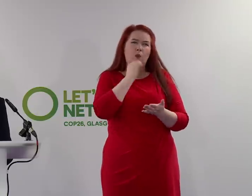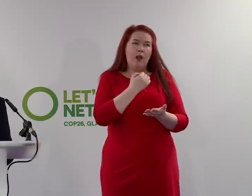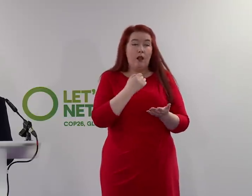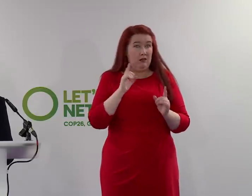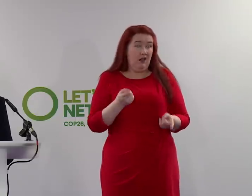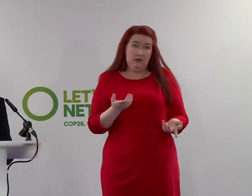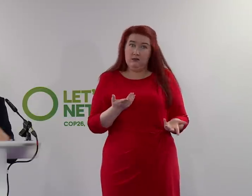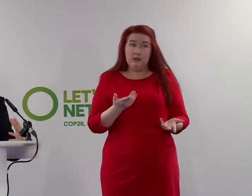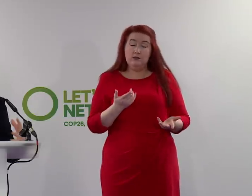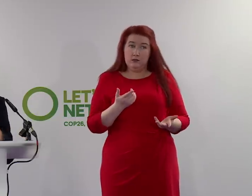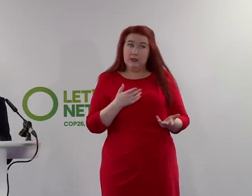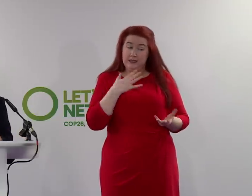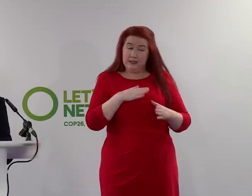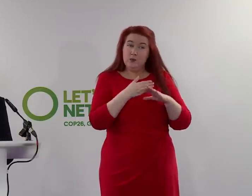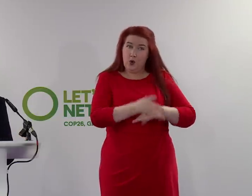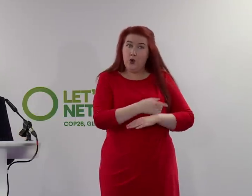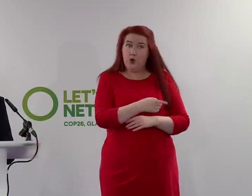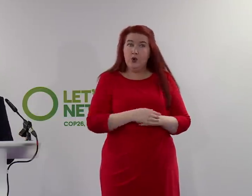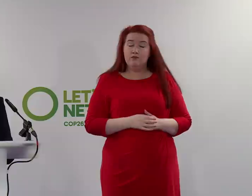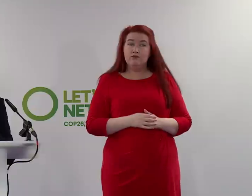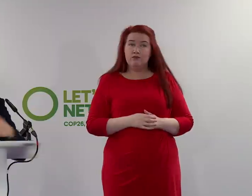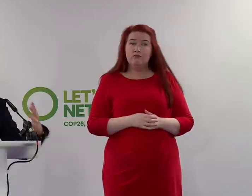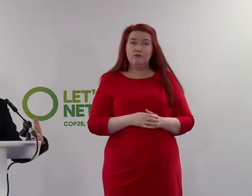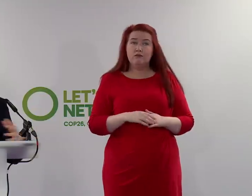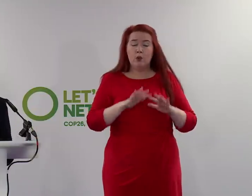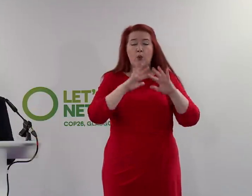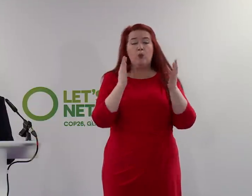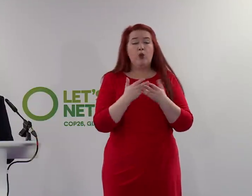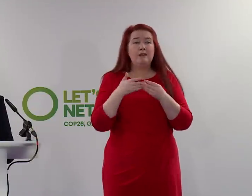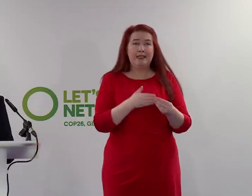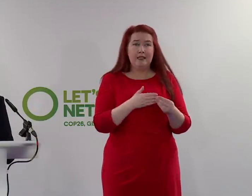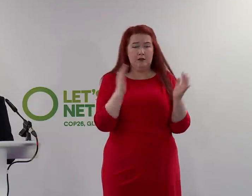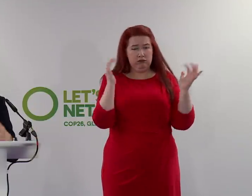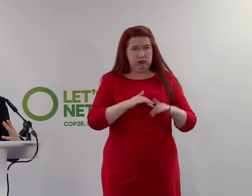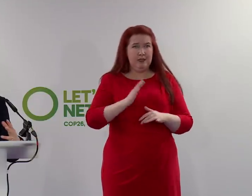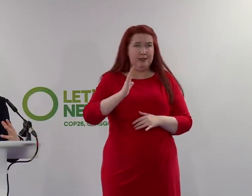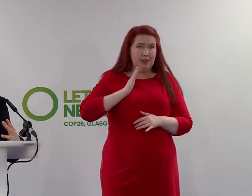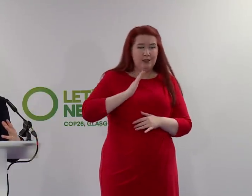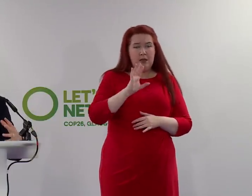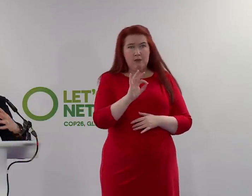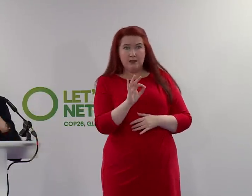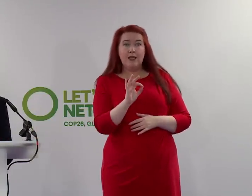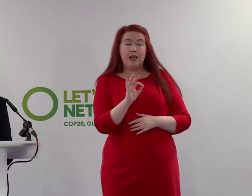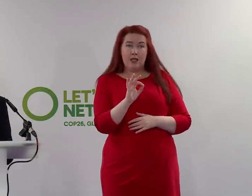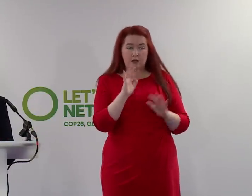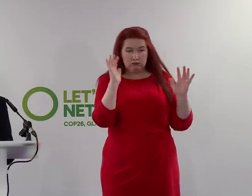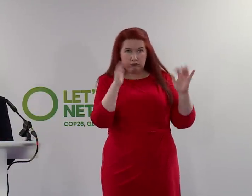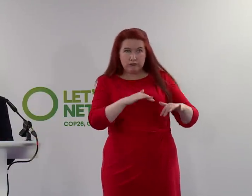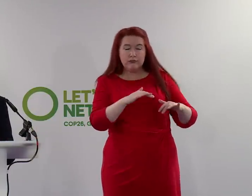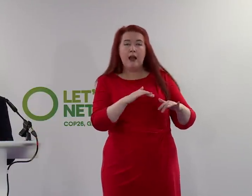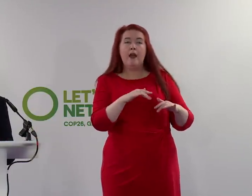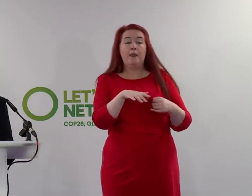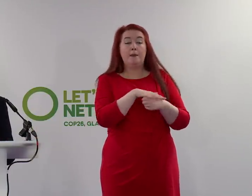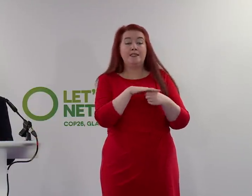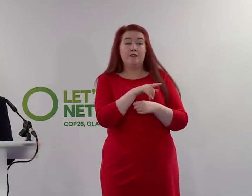understatement. World leaders will gather here Sunday into Monday. And the position at the opening of the